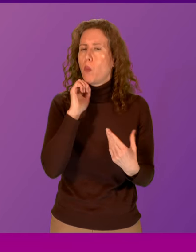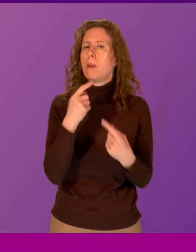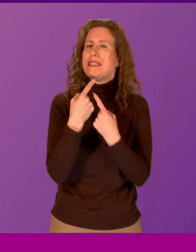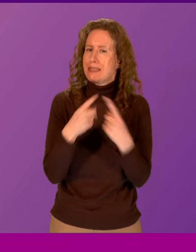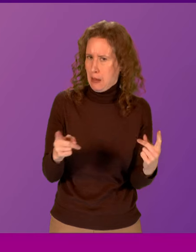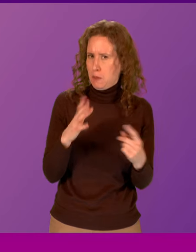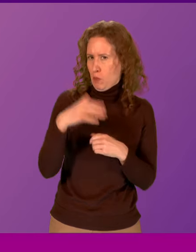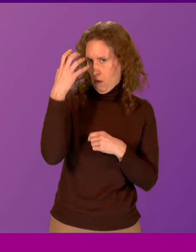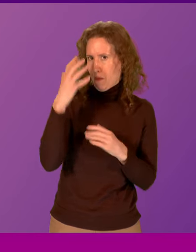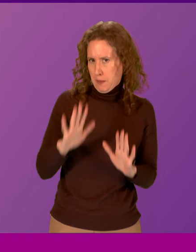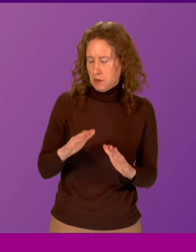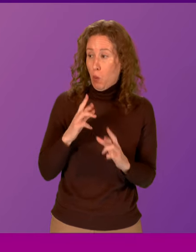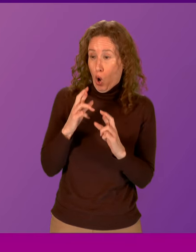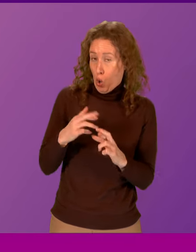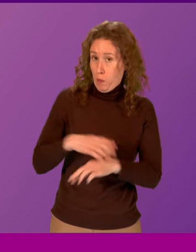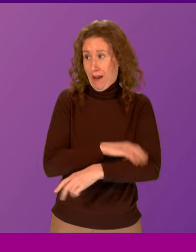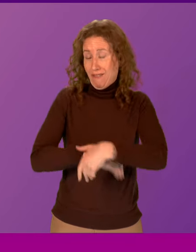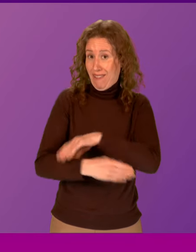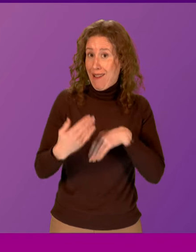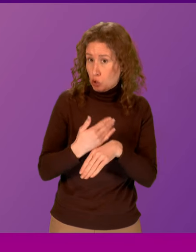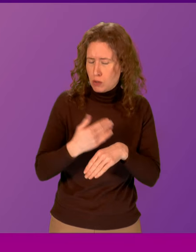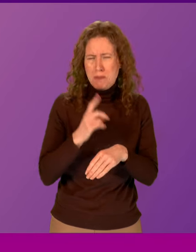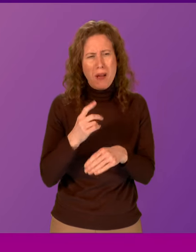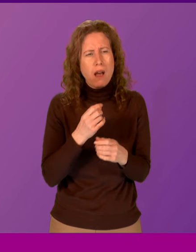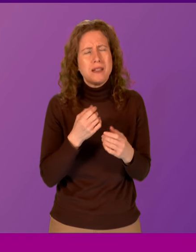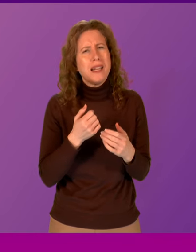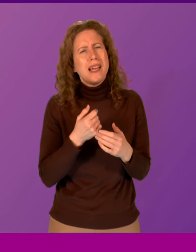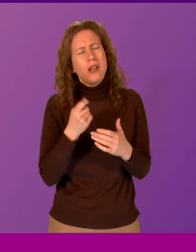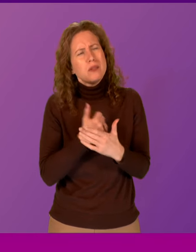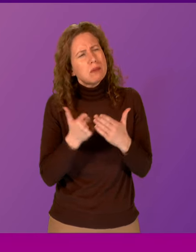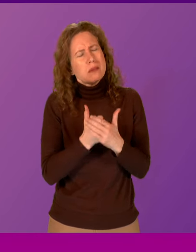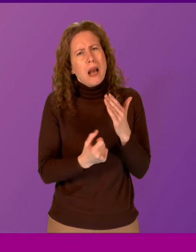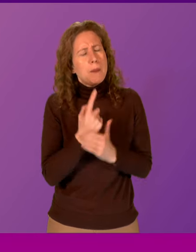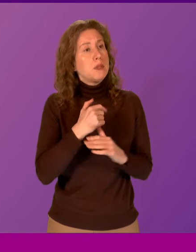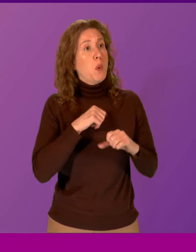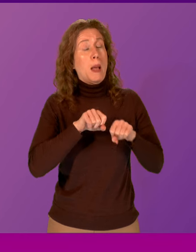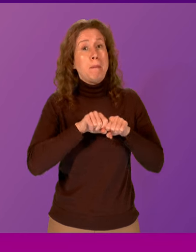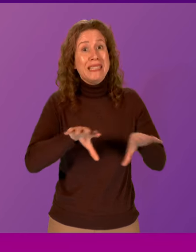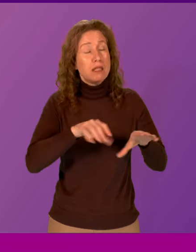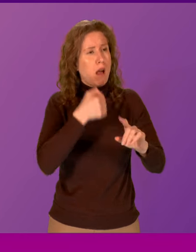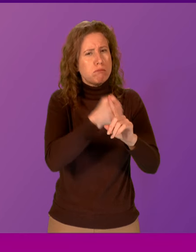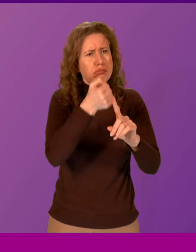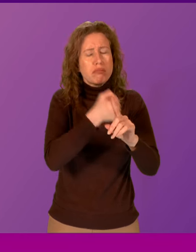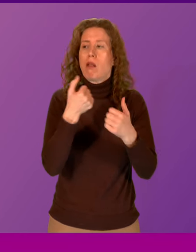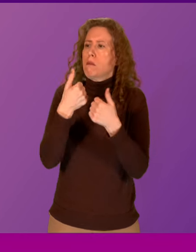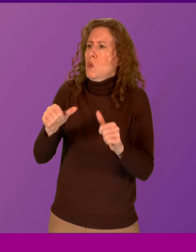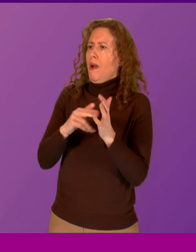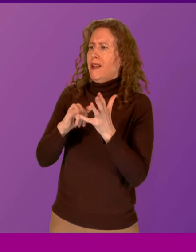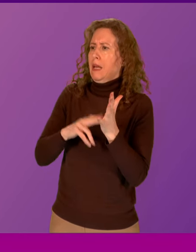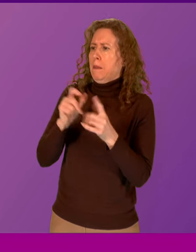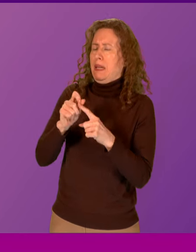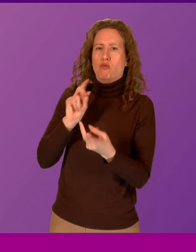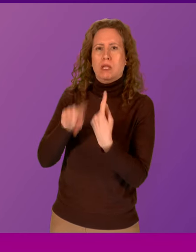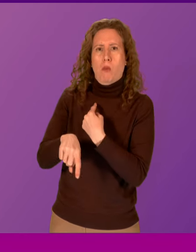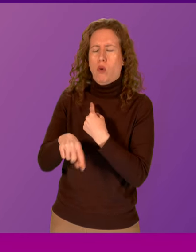they take action. But like so many issues, it is only when media pressure builds that SNP ministers respond. Too often,